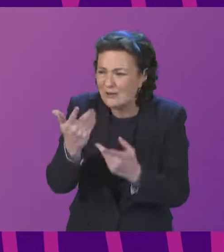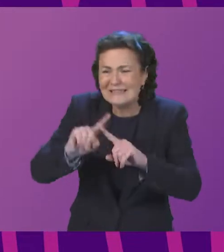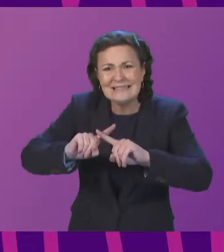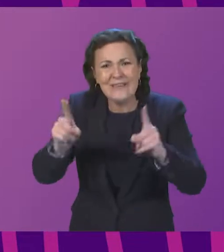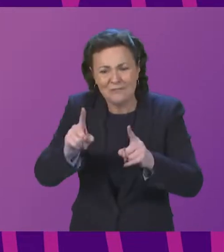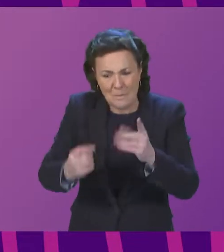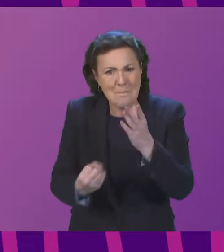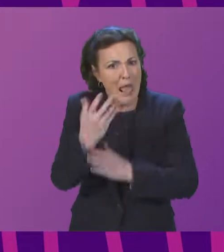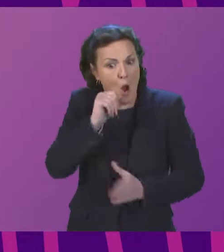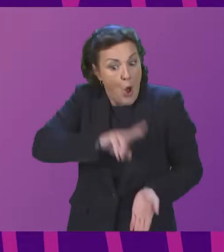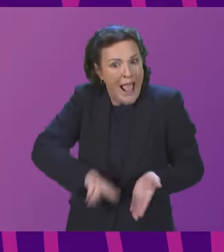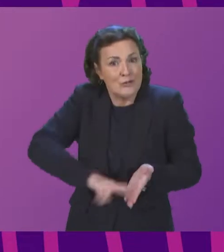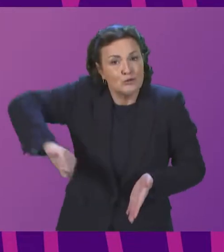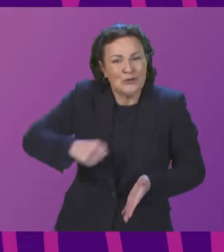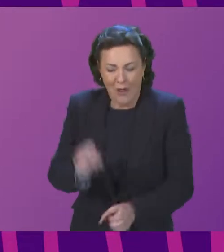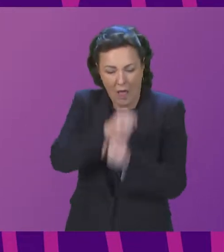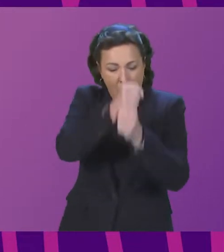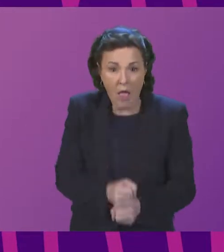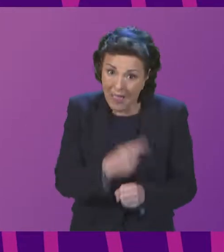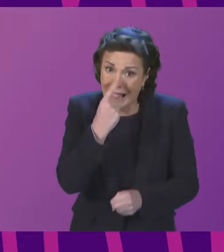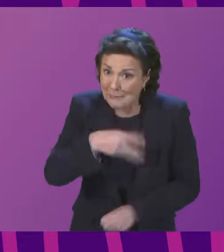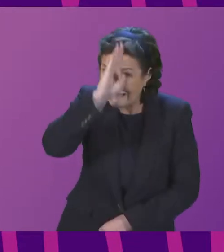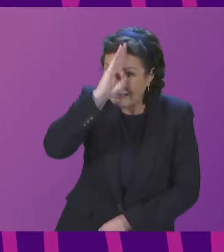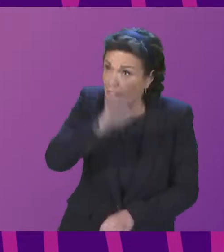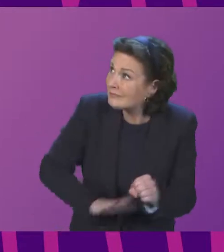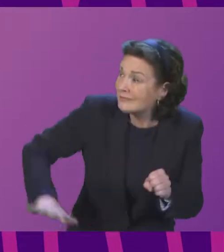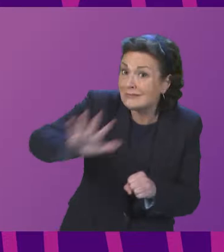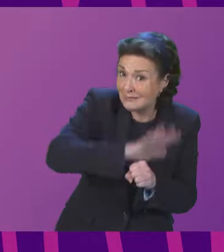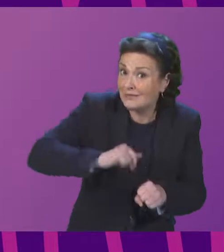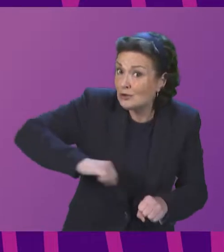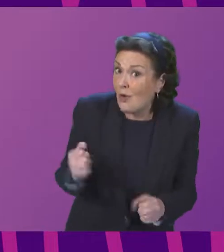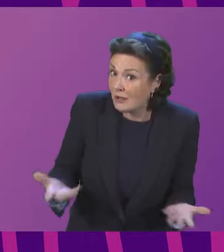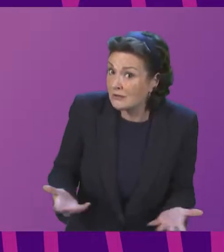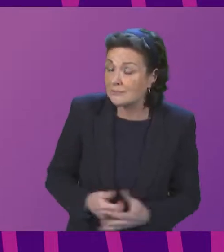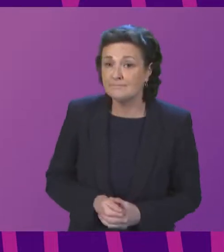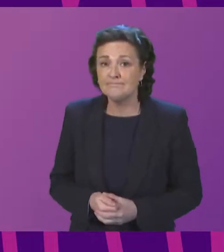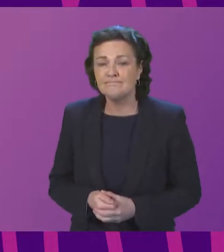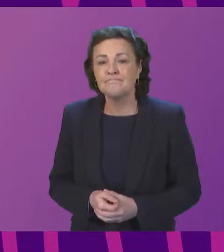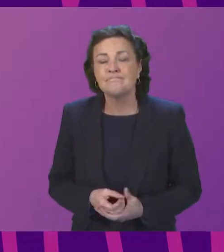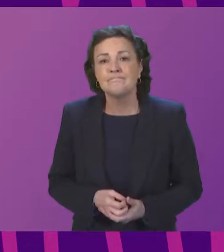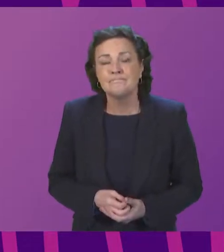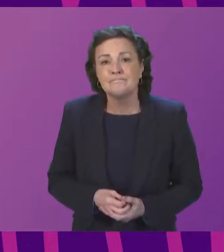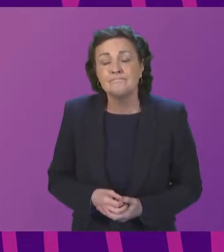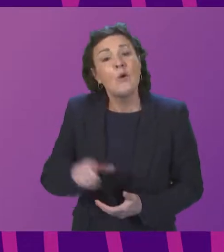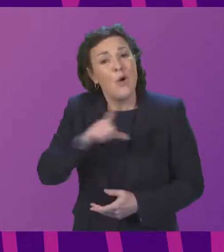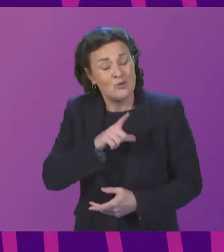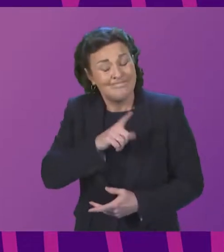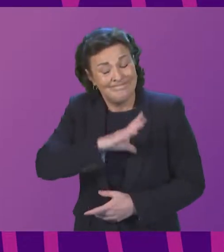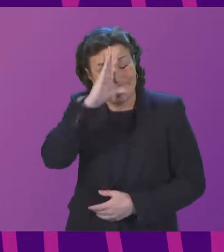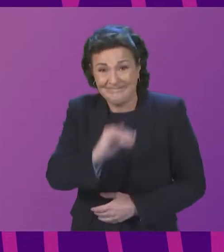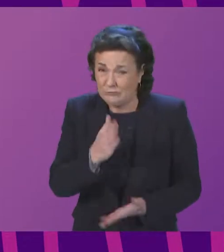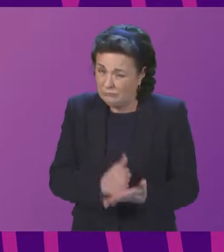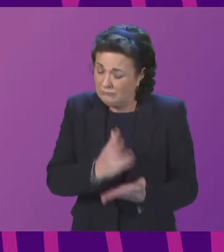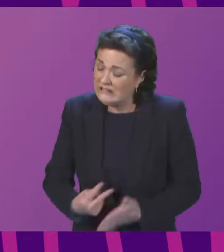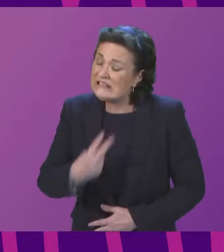inability to manage the risks associated with planting invasive conifers across Scotland. I should express disappointment we've not had a